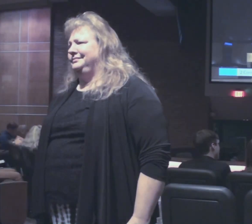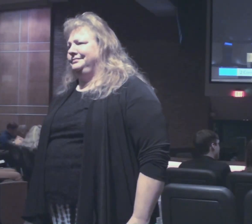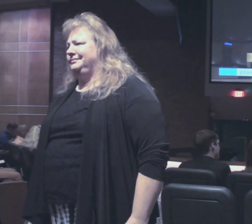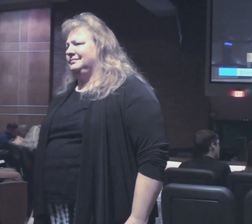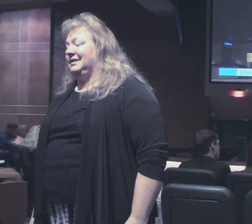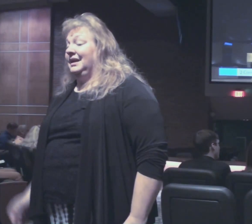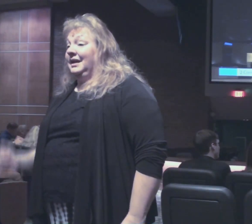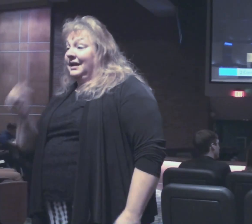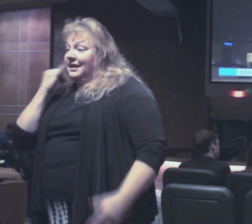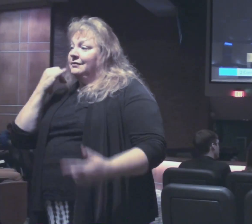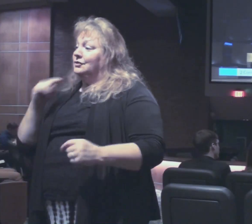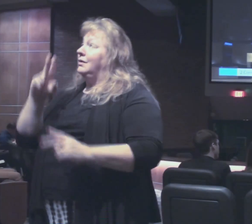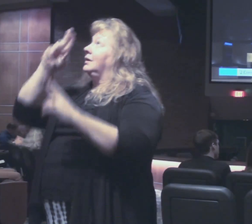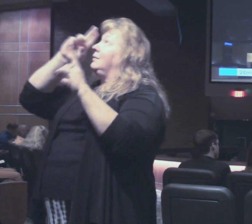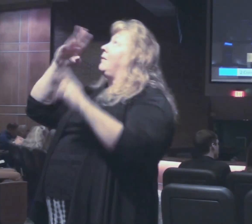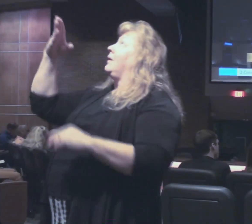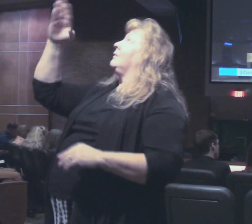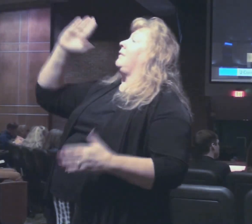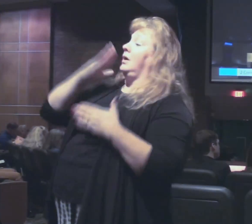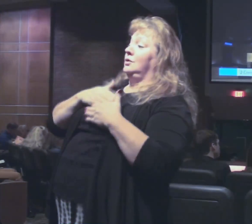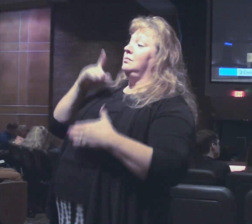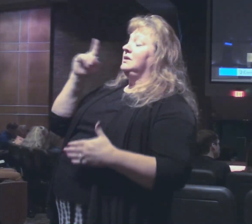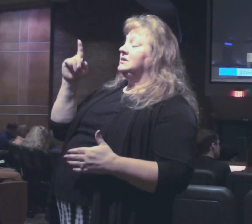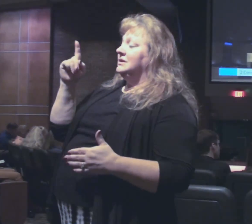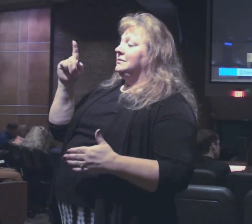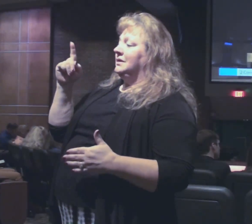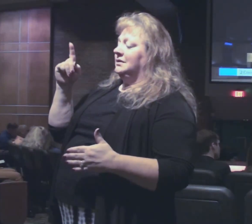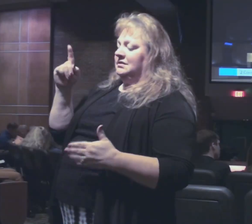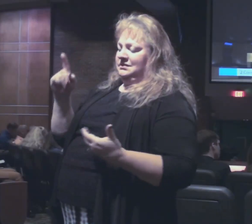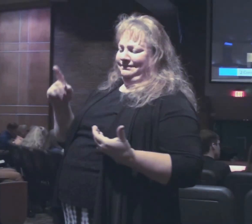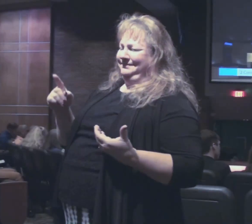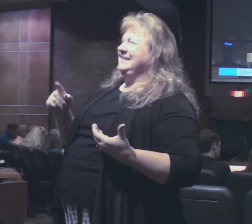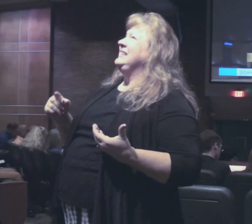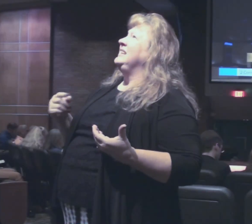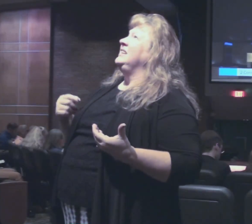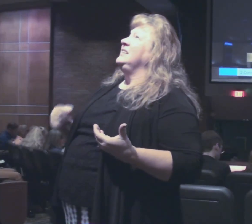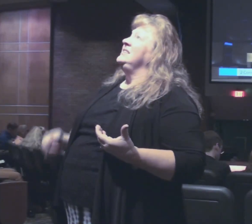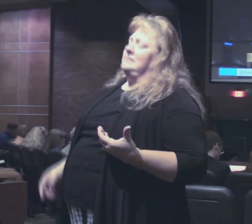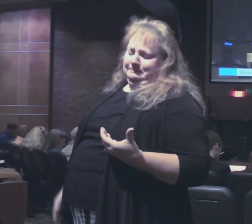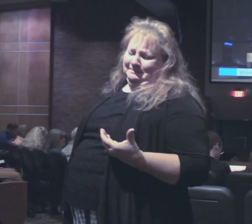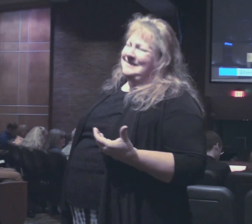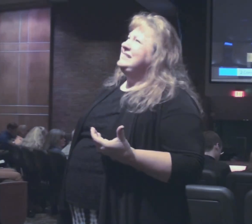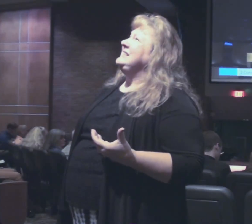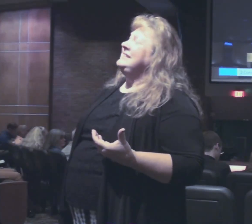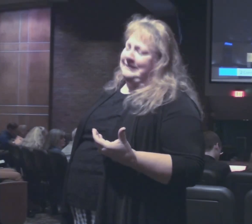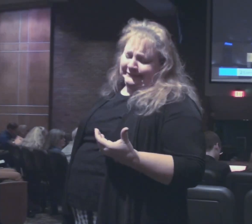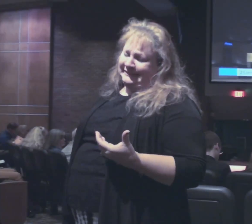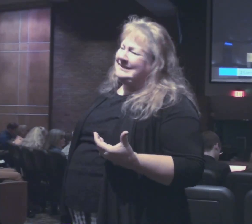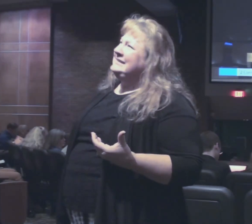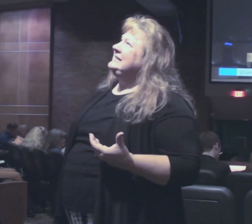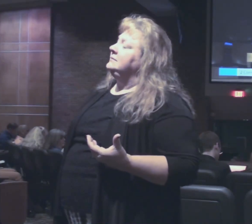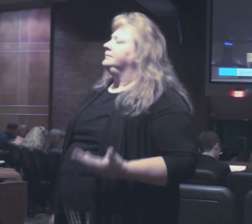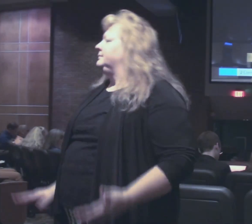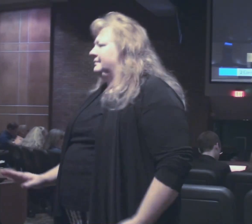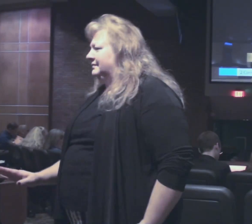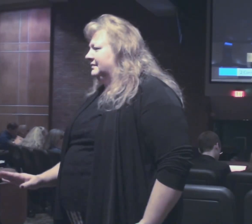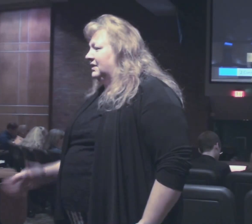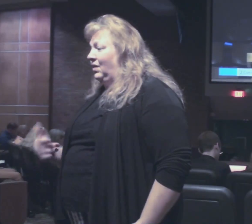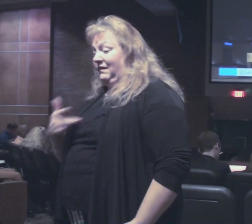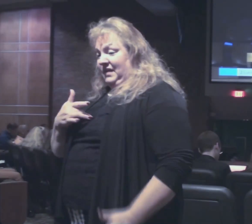If you're trying to honor God or please God. Don't give grudgingly or under compulsion.